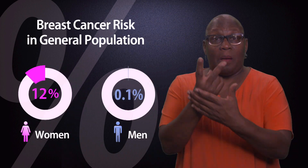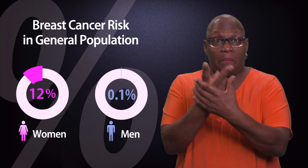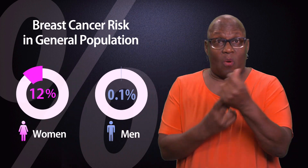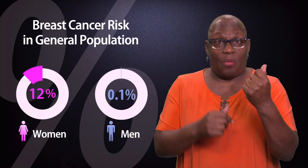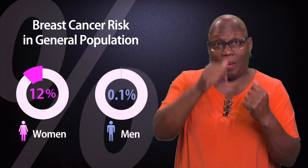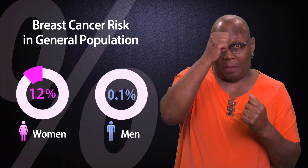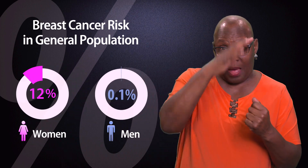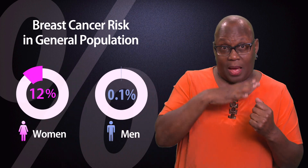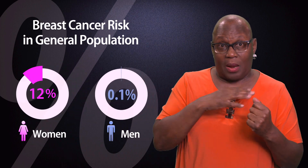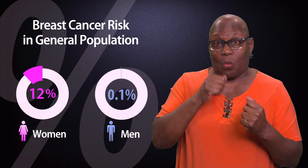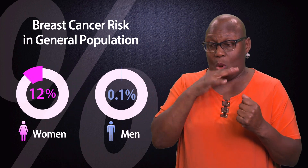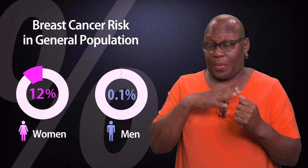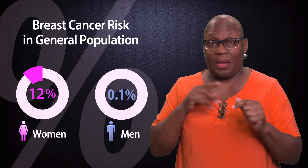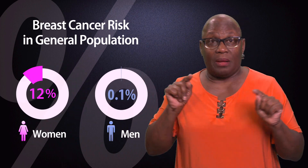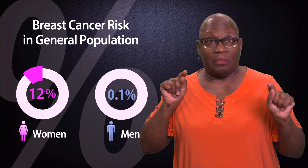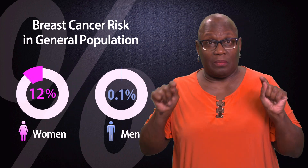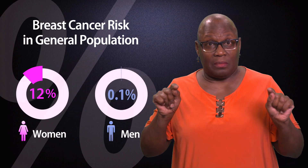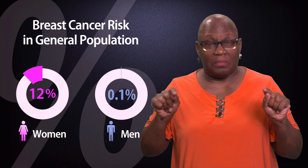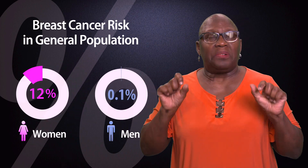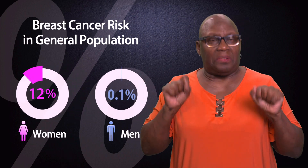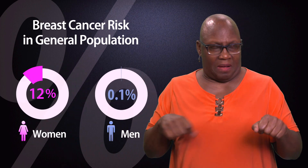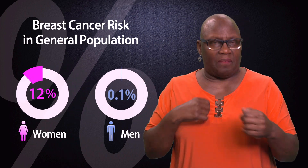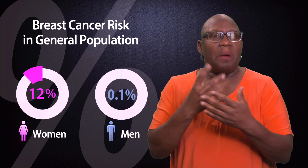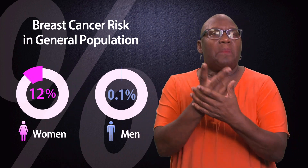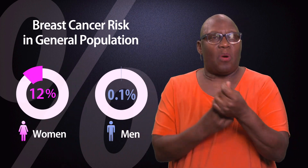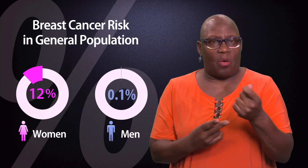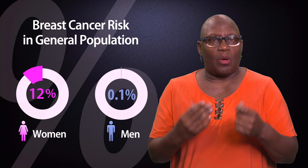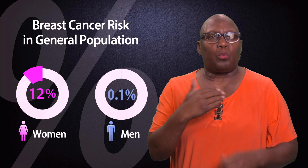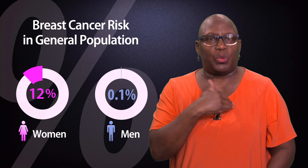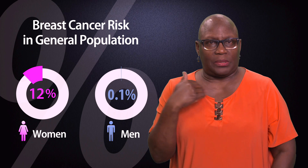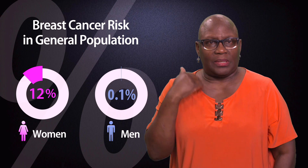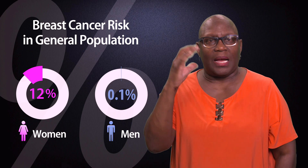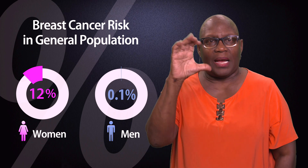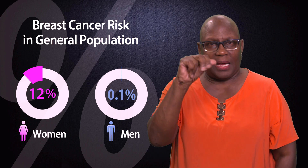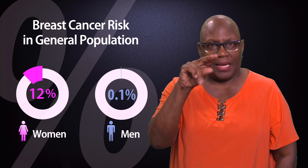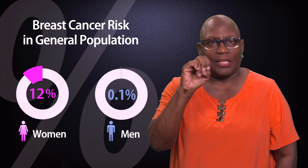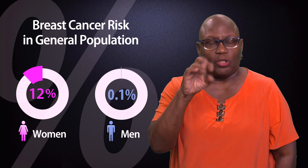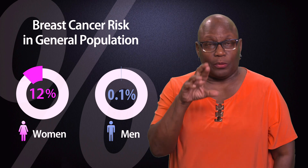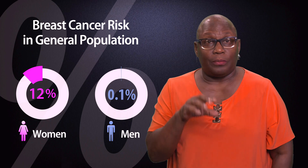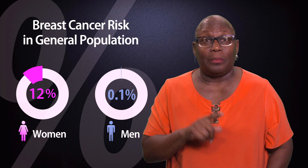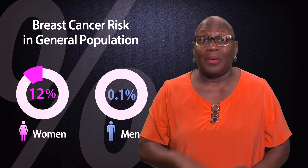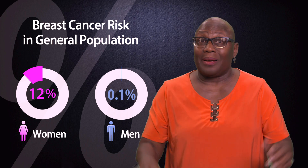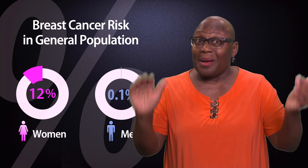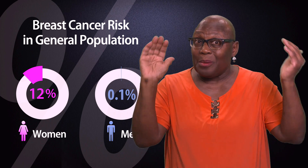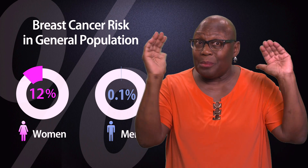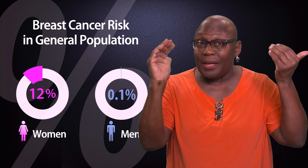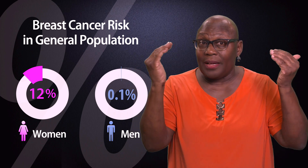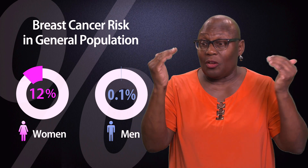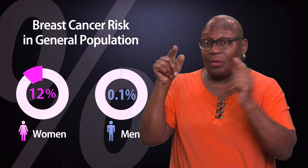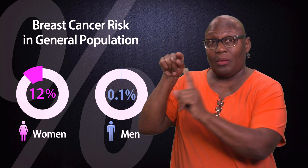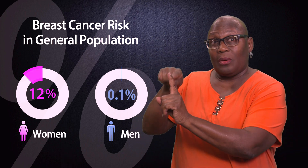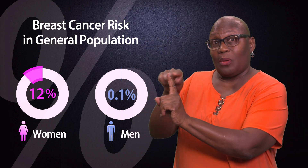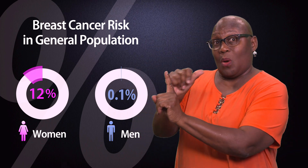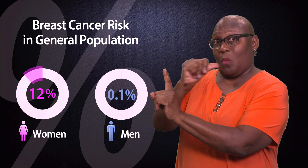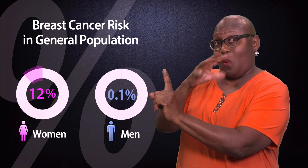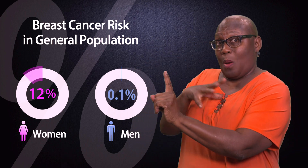Both men and women can have breast cancer. However, women have